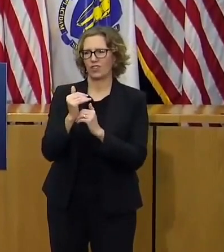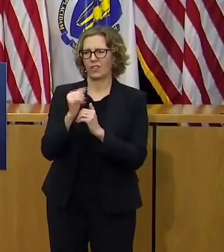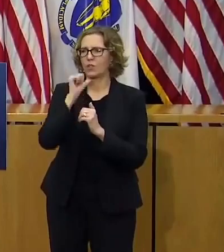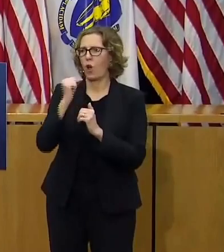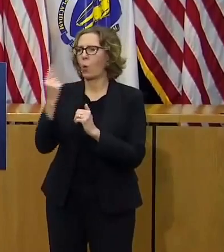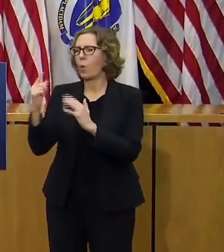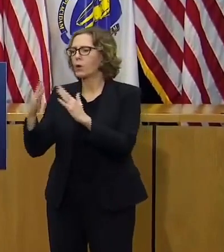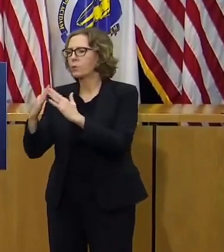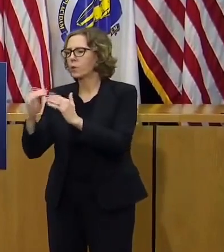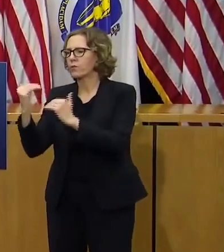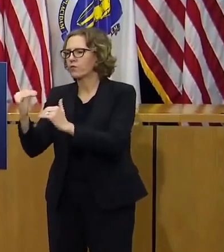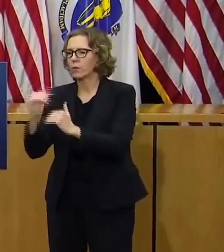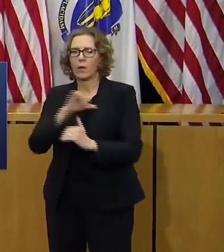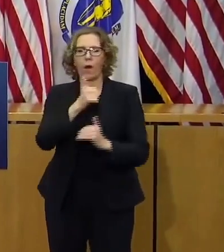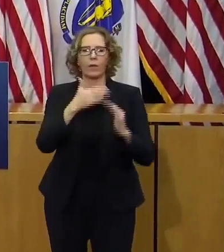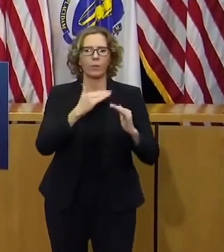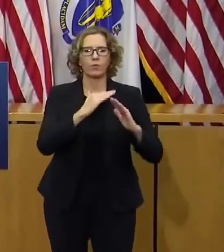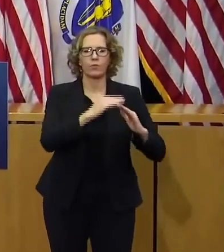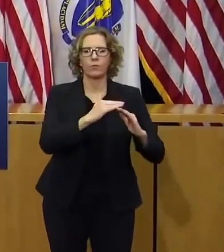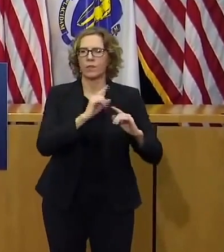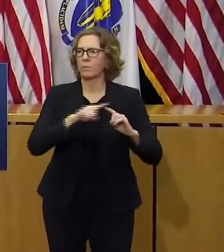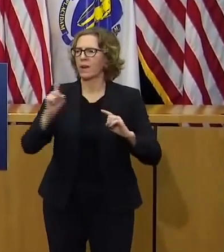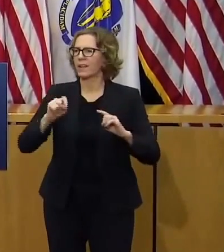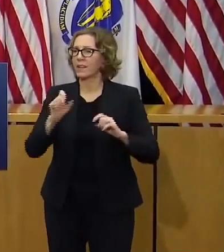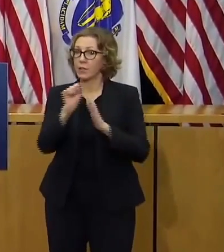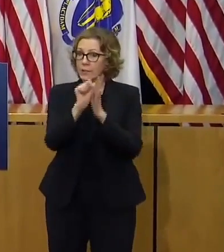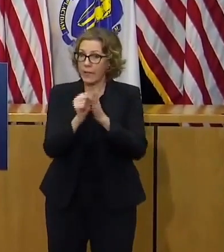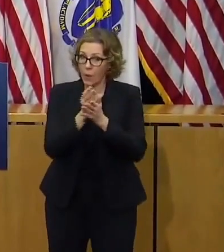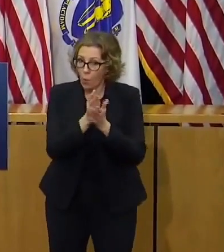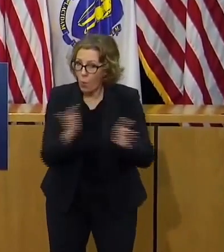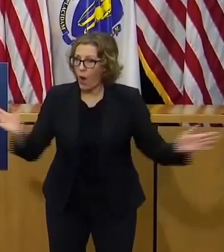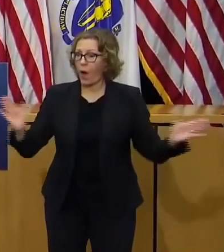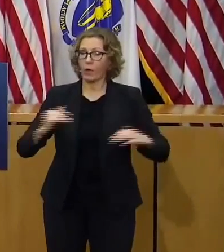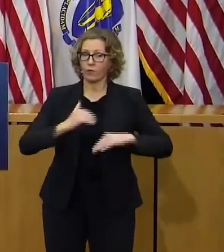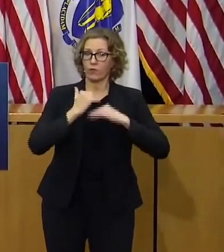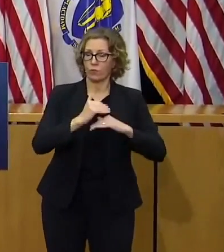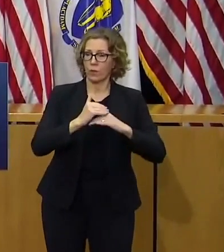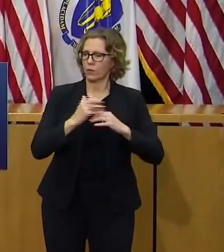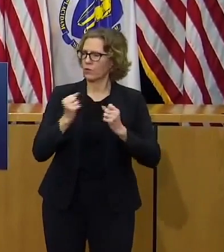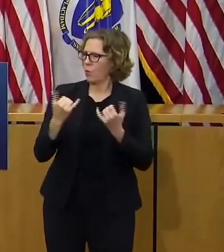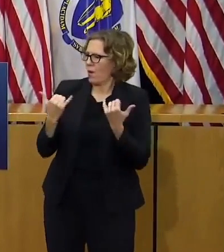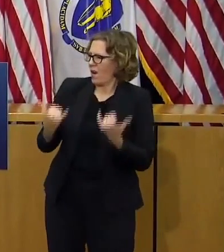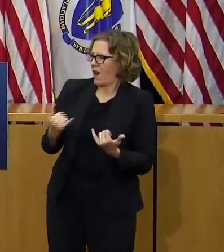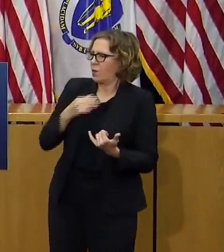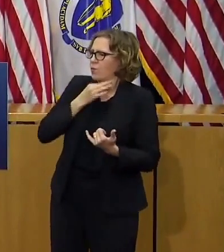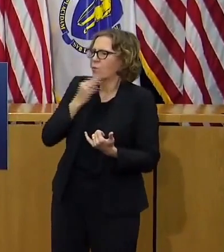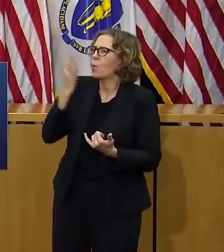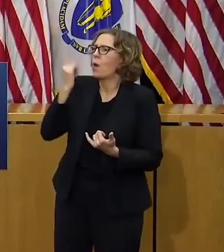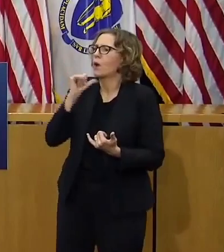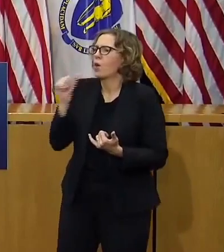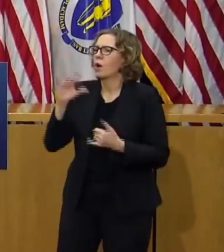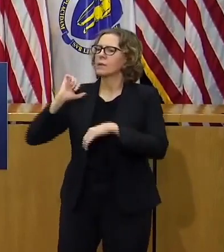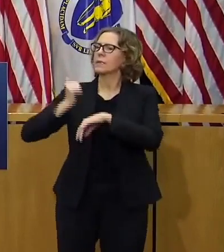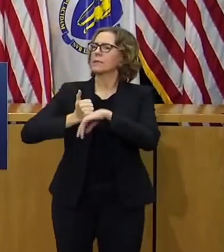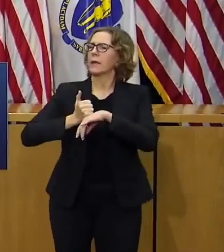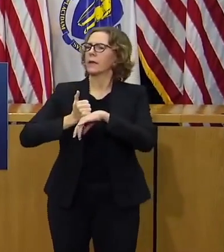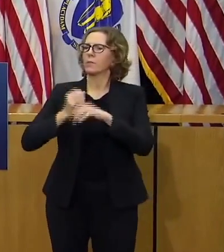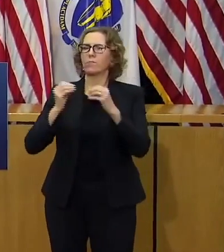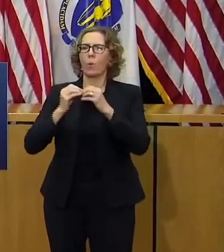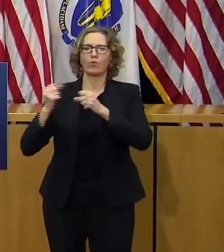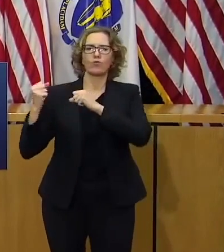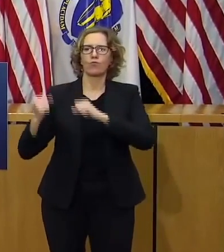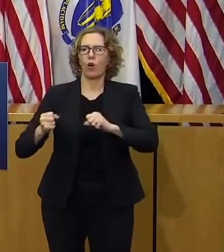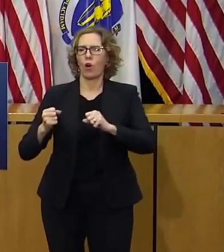community now that you're curtailing elective procedures why not impose restrictions on a statewide level